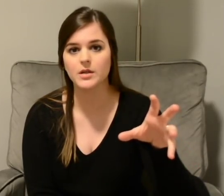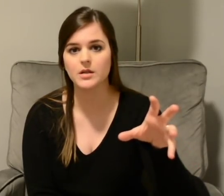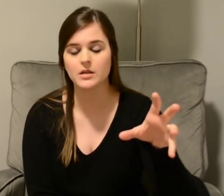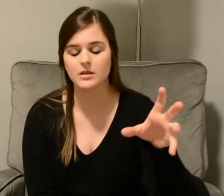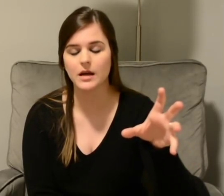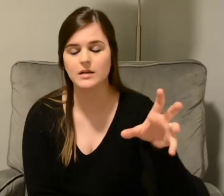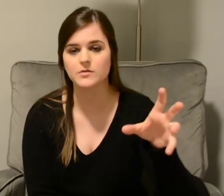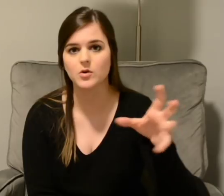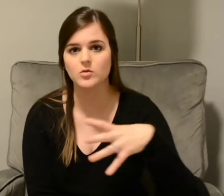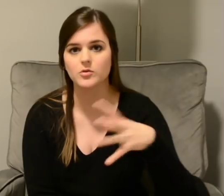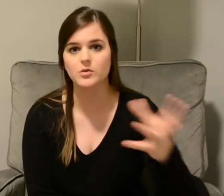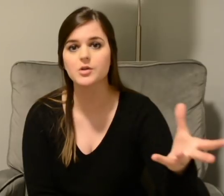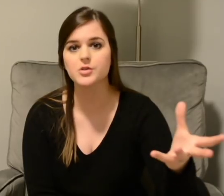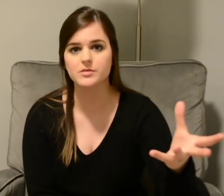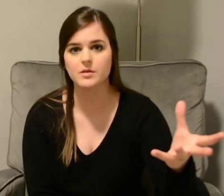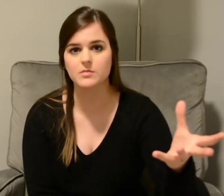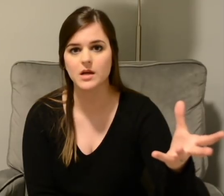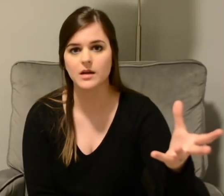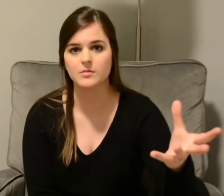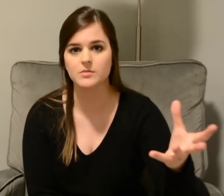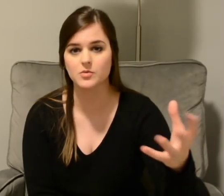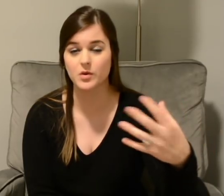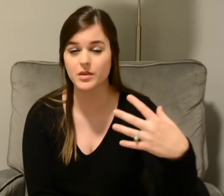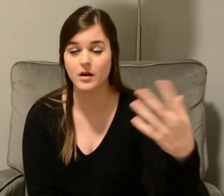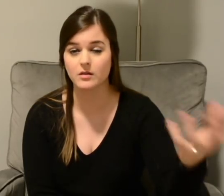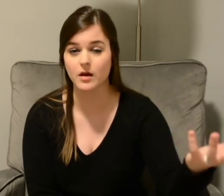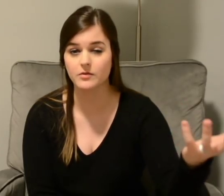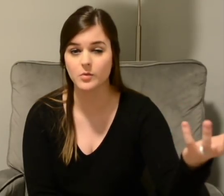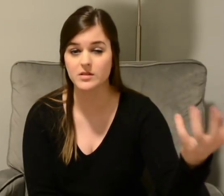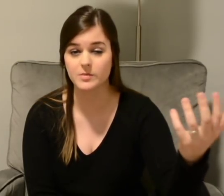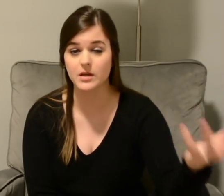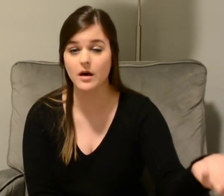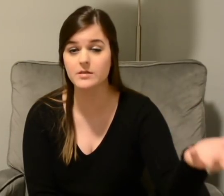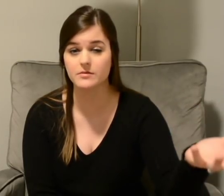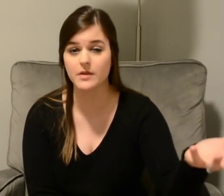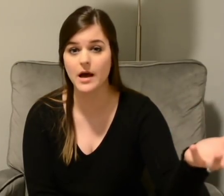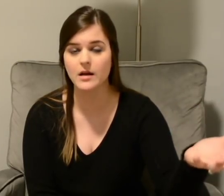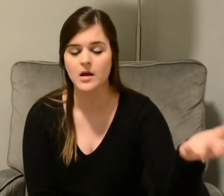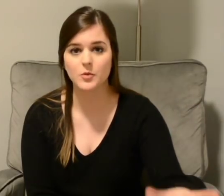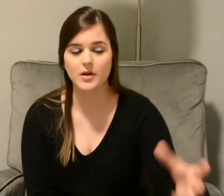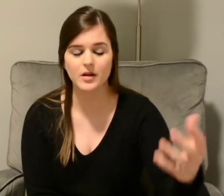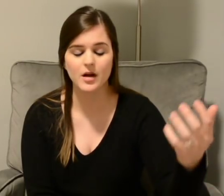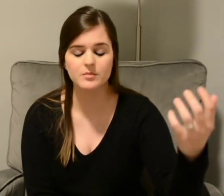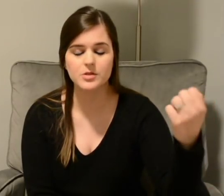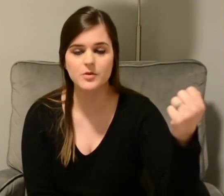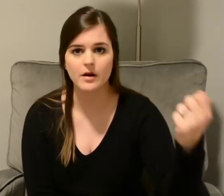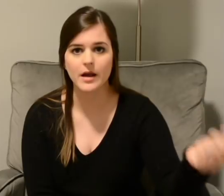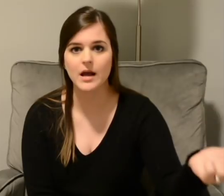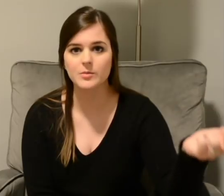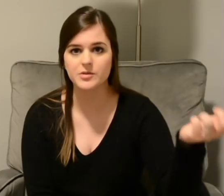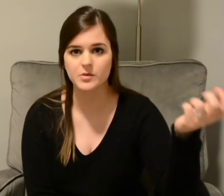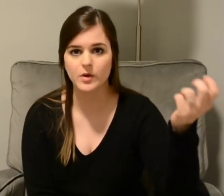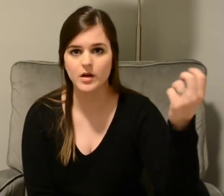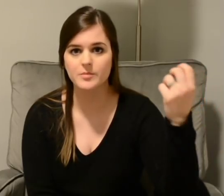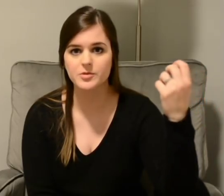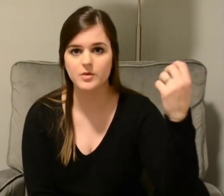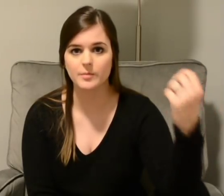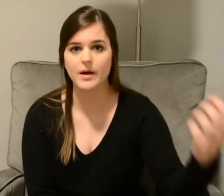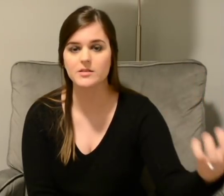can kind of hold grudges sometimes with our loved ones because of that. When it comes to our animals and when it comes to our pets,